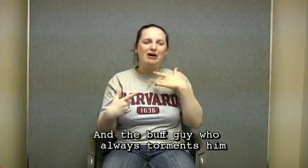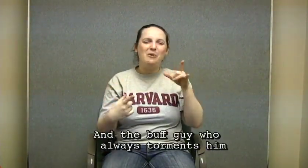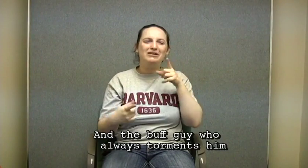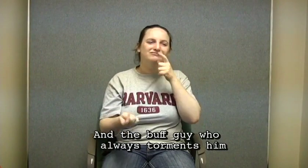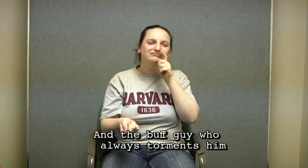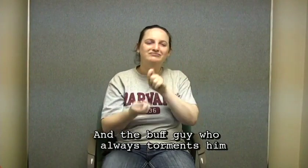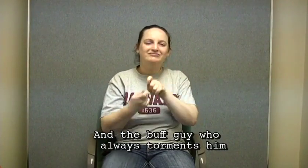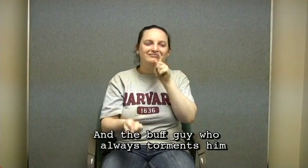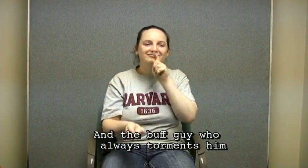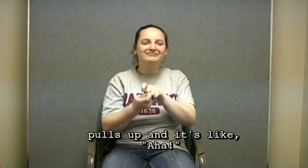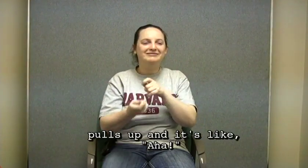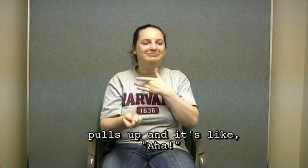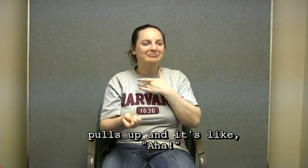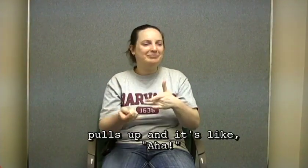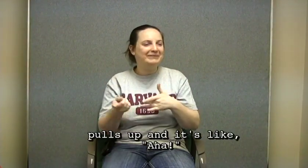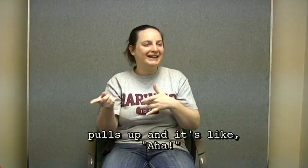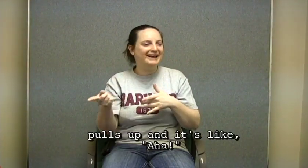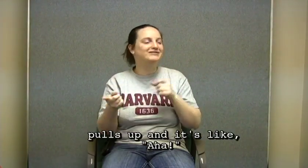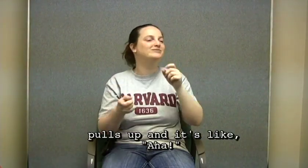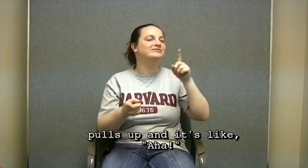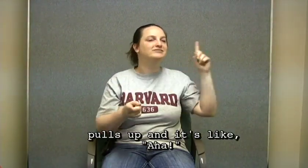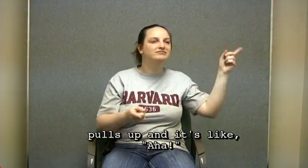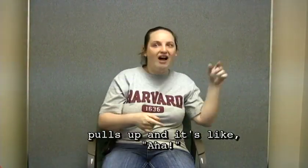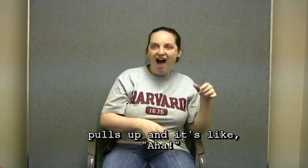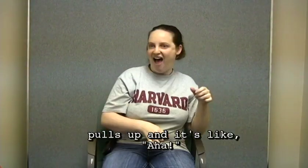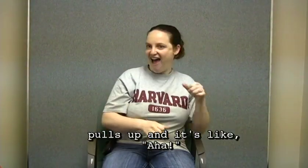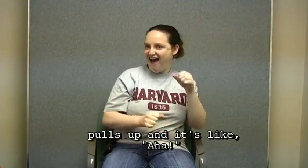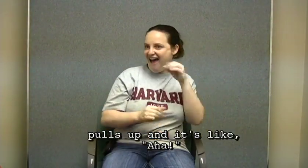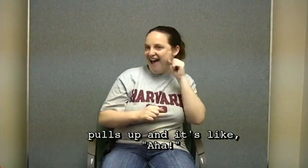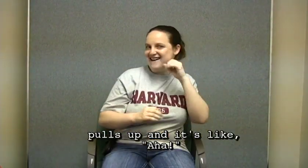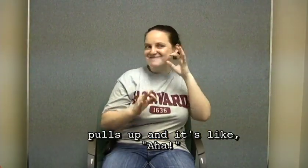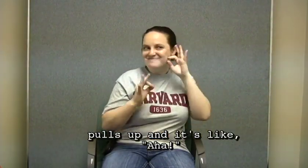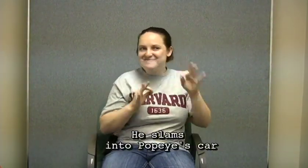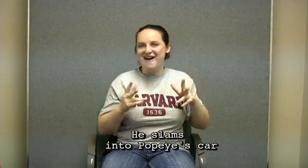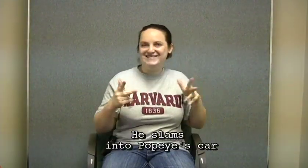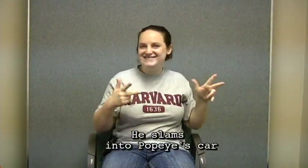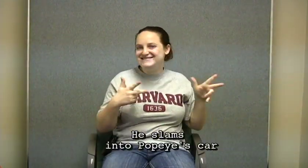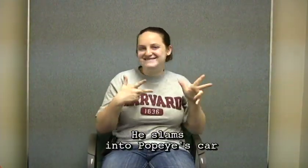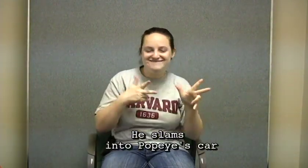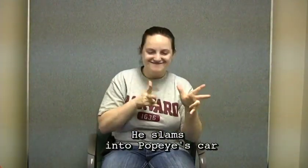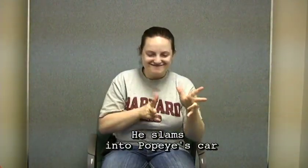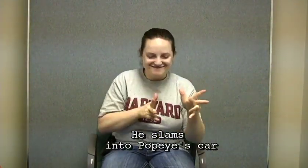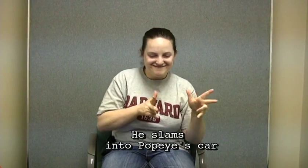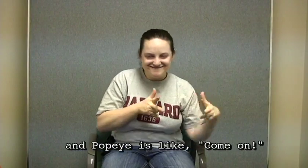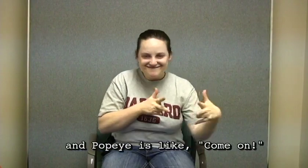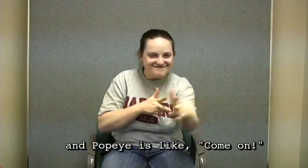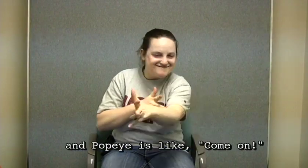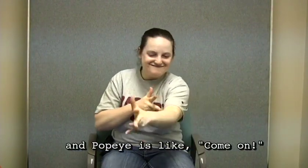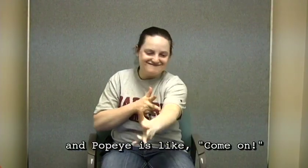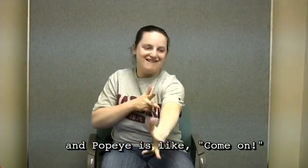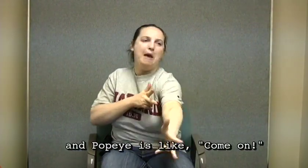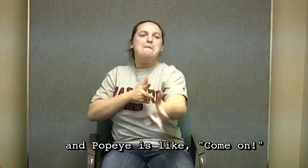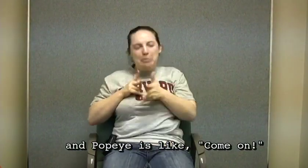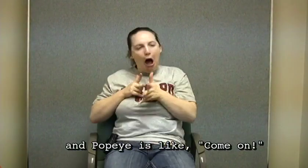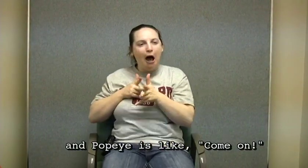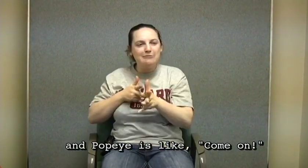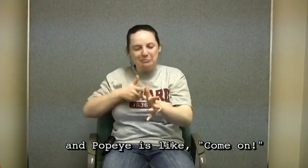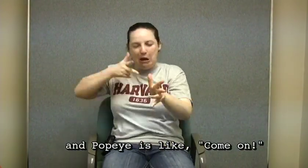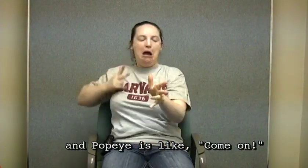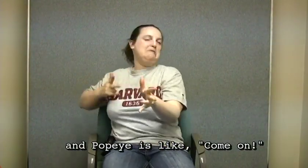the buff guy, he always torments him, pulls up and is like, aha, he slams into Popeye's car. And Popeye